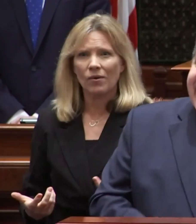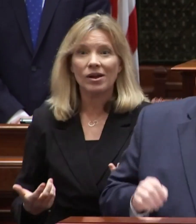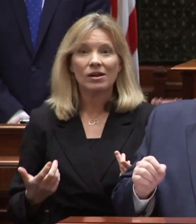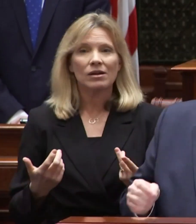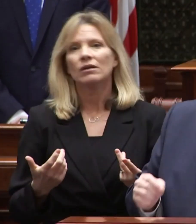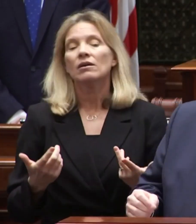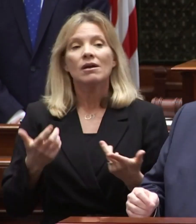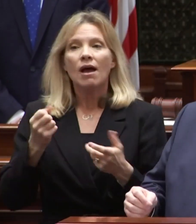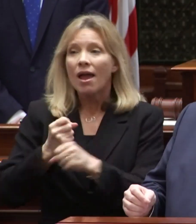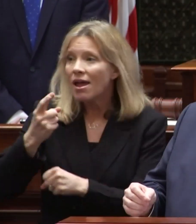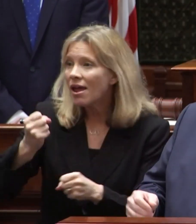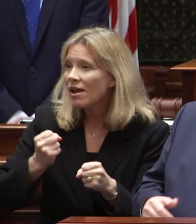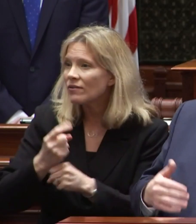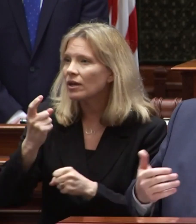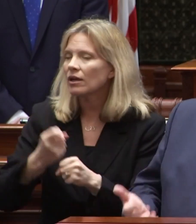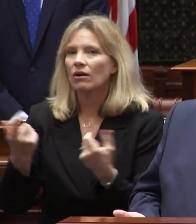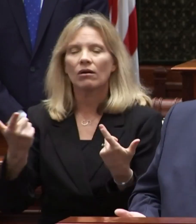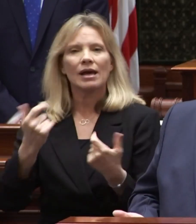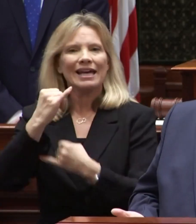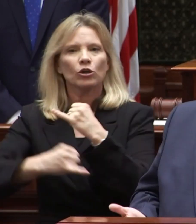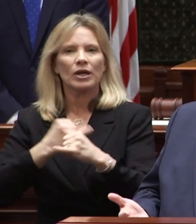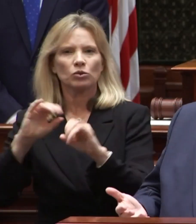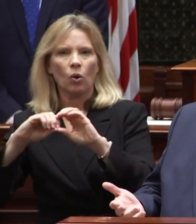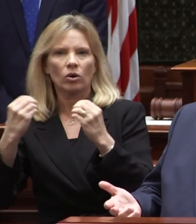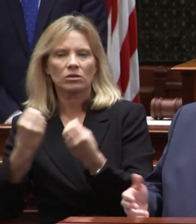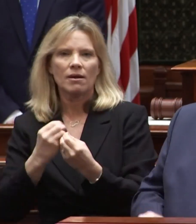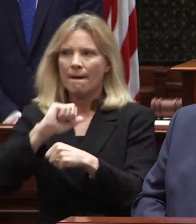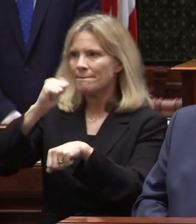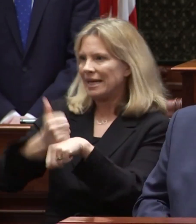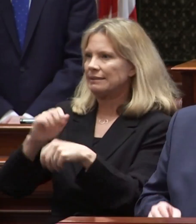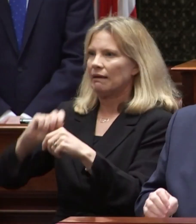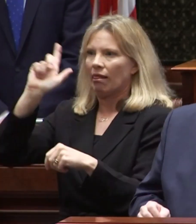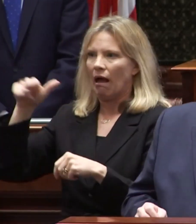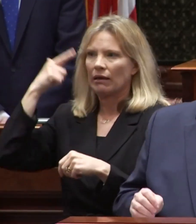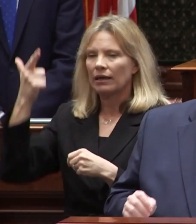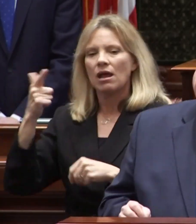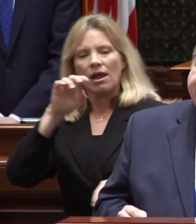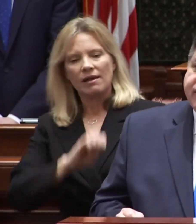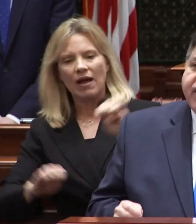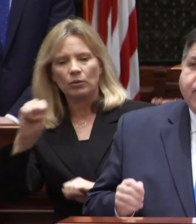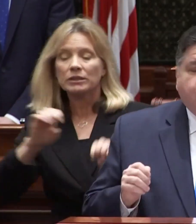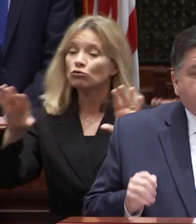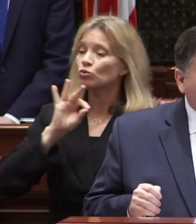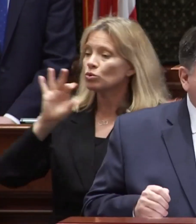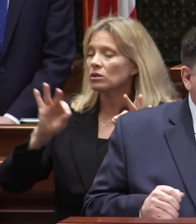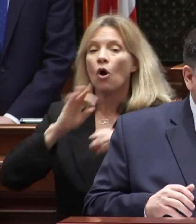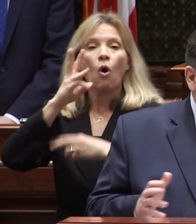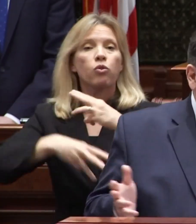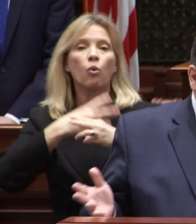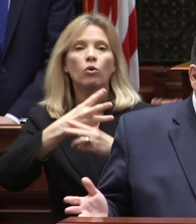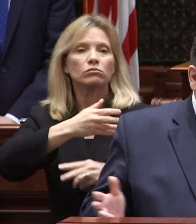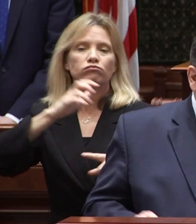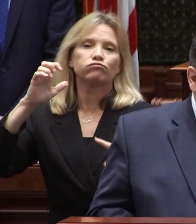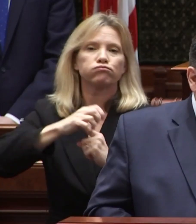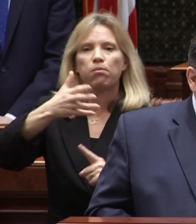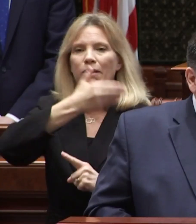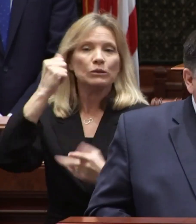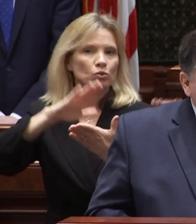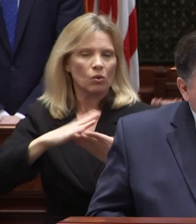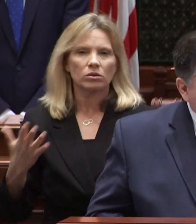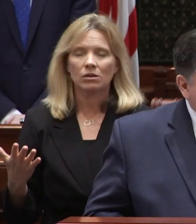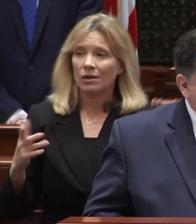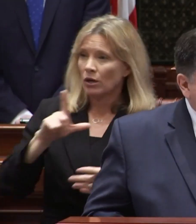every year an international organization based in london evaluates and chooses the world's best schools